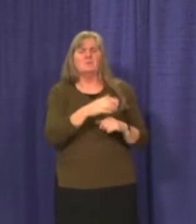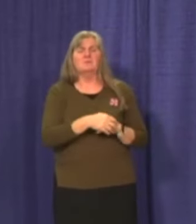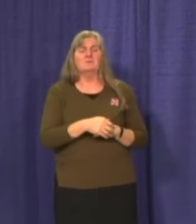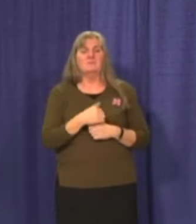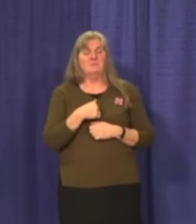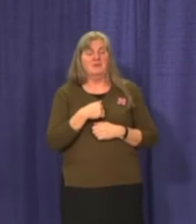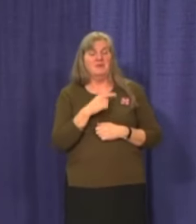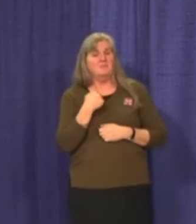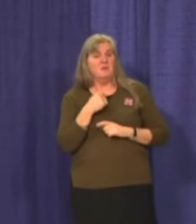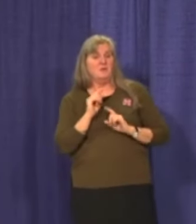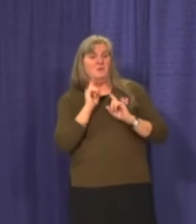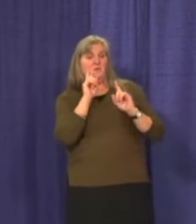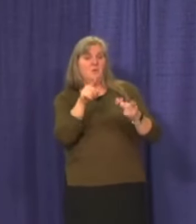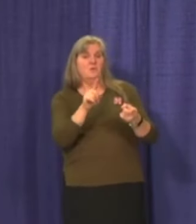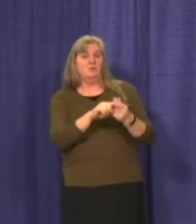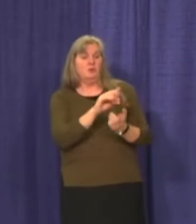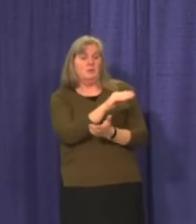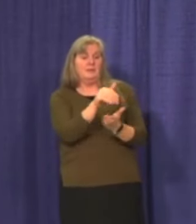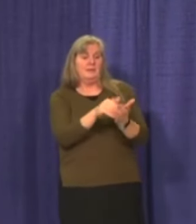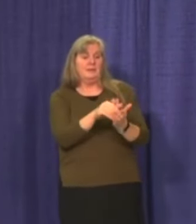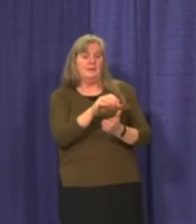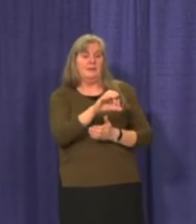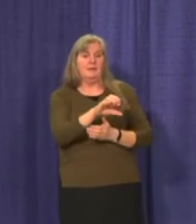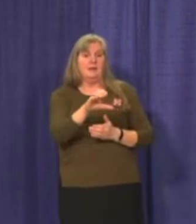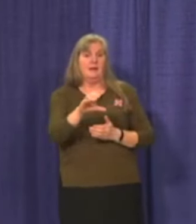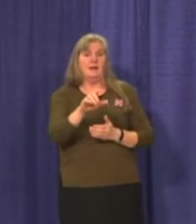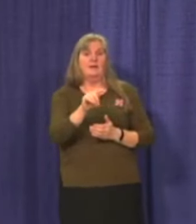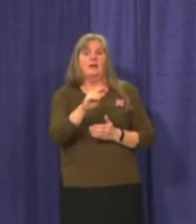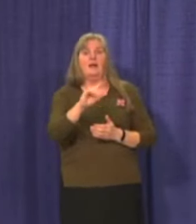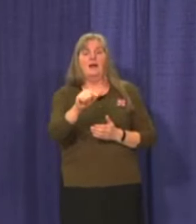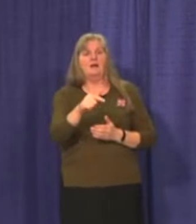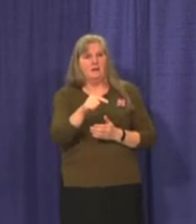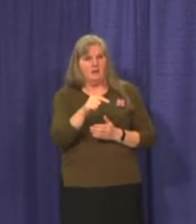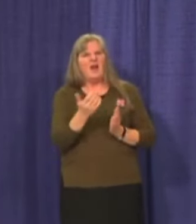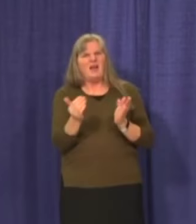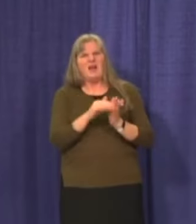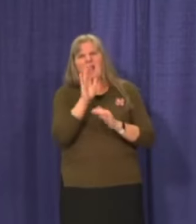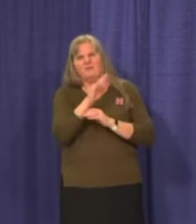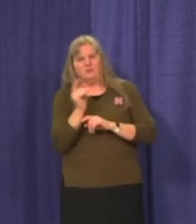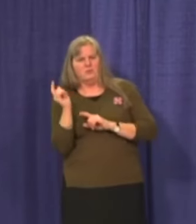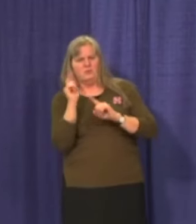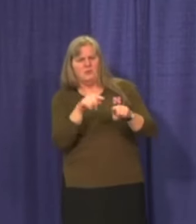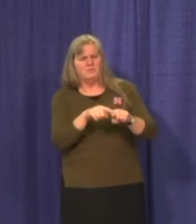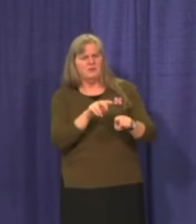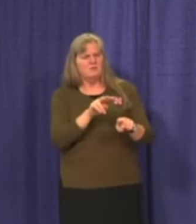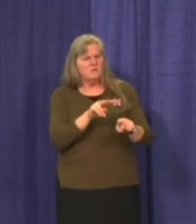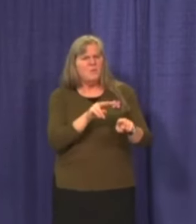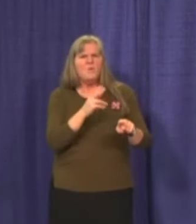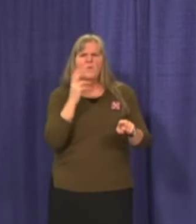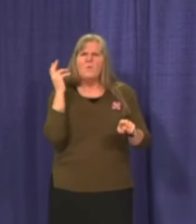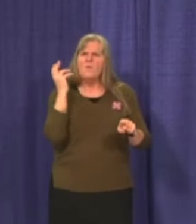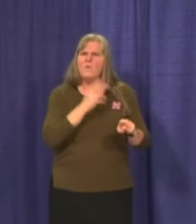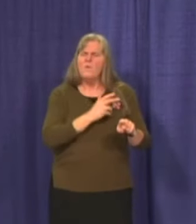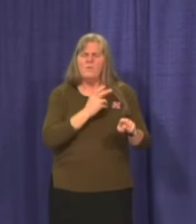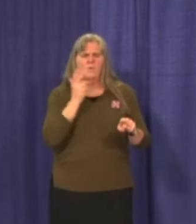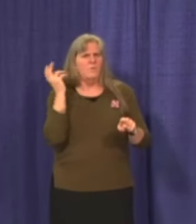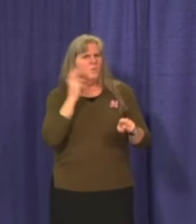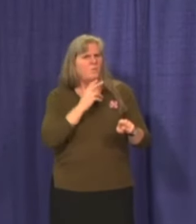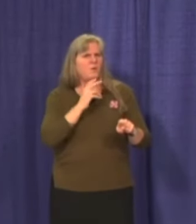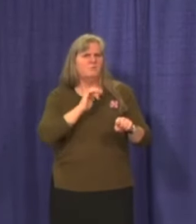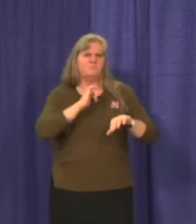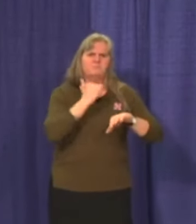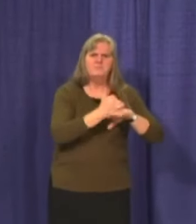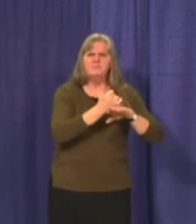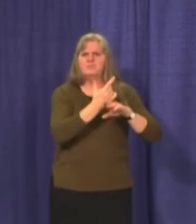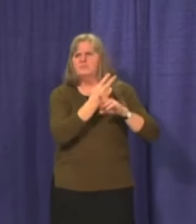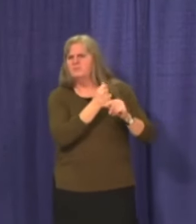went and saw the the clinic in Carcross Tagish yesterday I'll be going back this afternoon and it really is a great job that they're